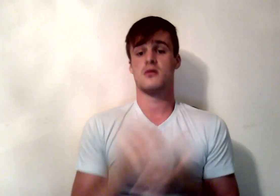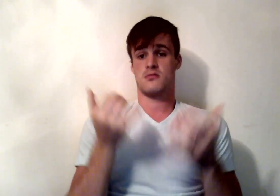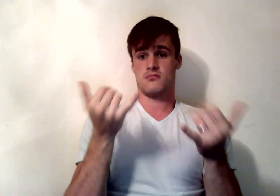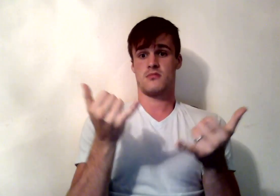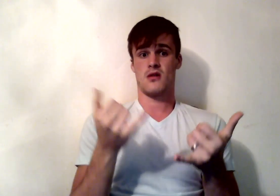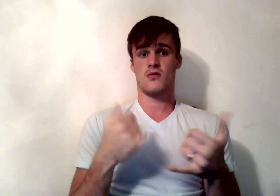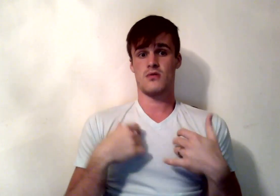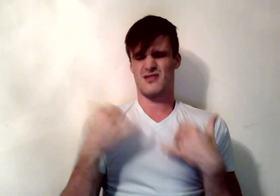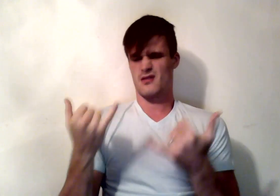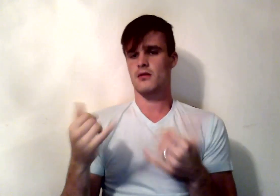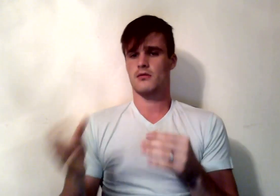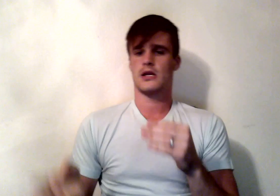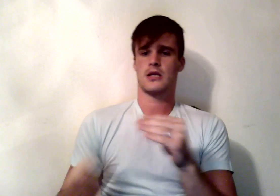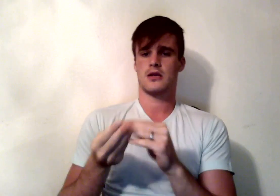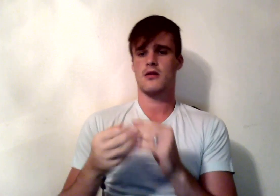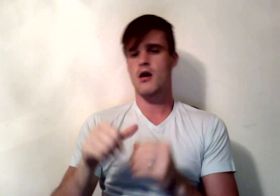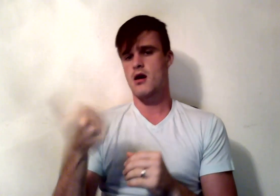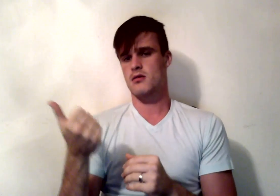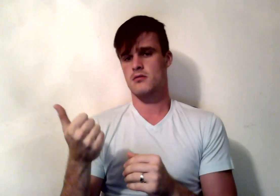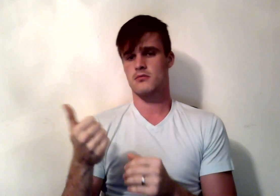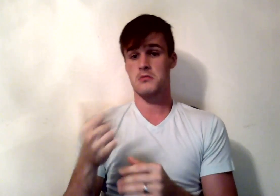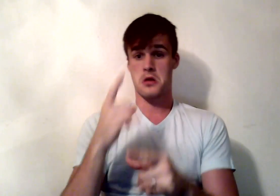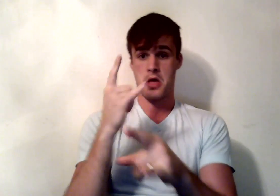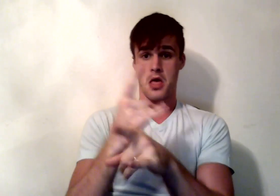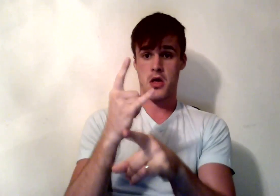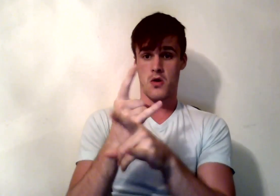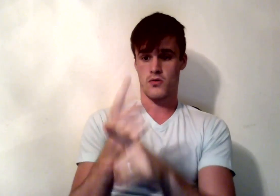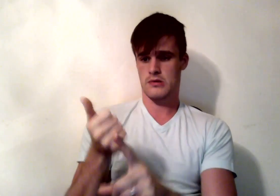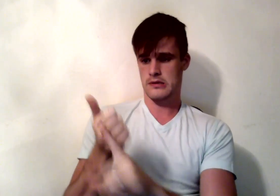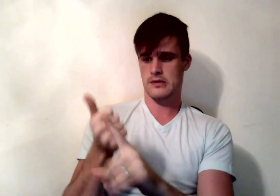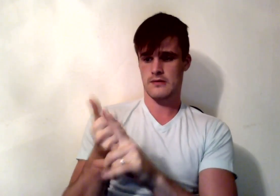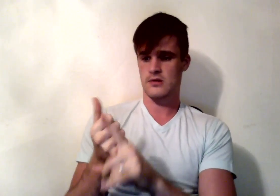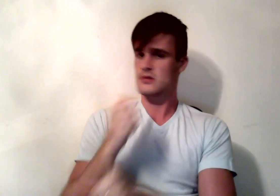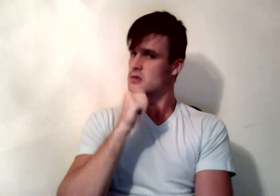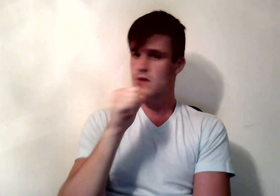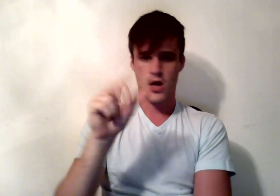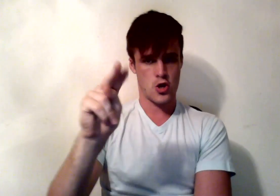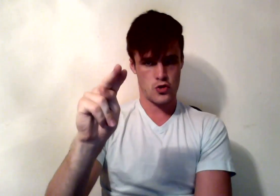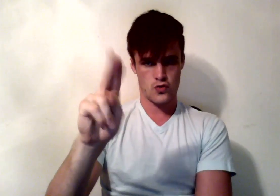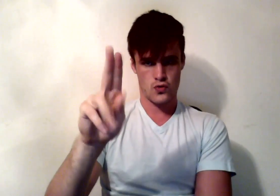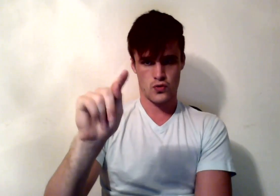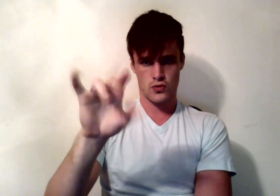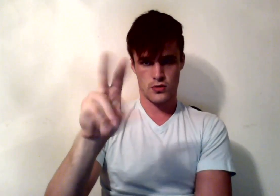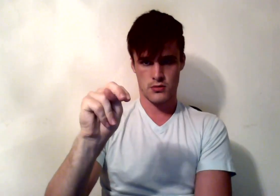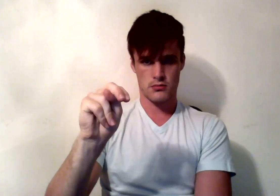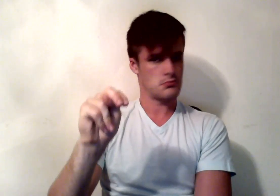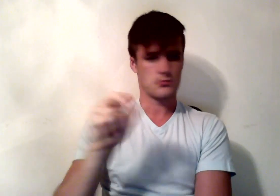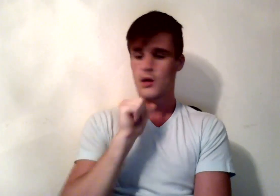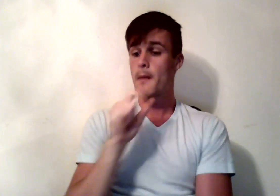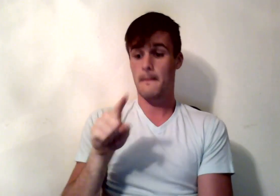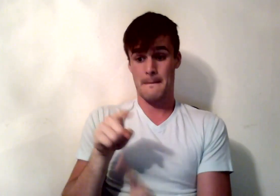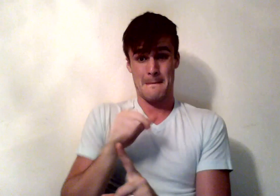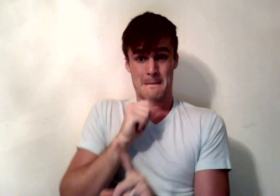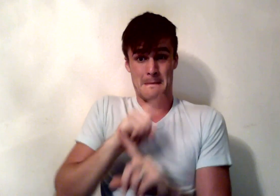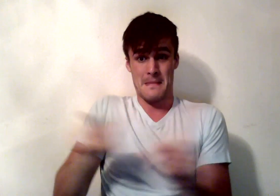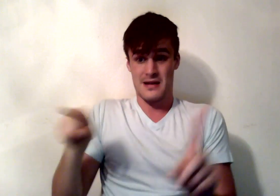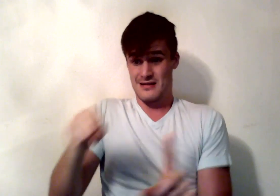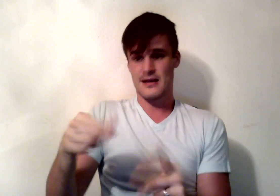alcohol. Alcohol is not considered a nutrient needed by your body, but it does provide calories which your body can use for